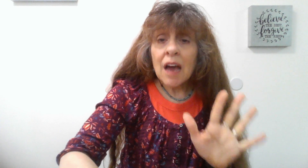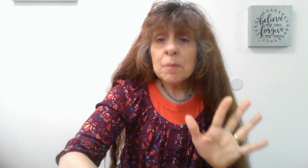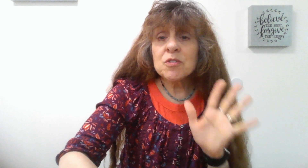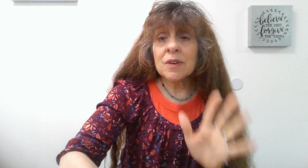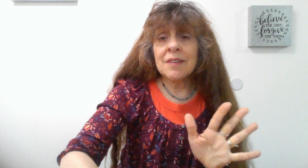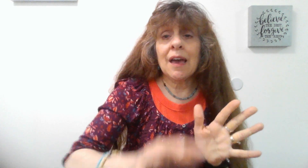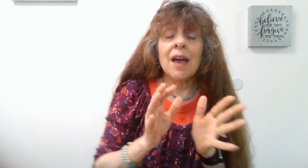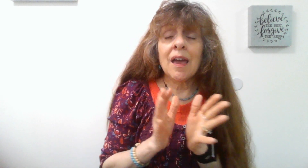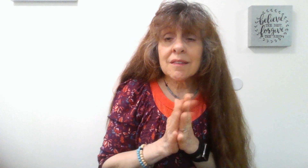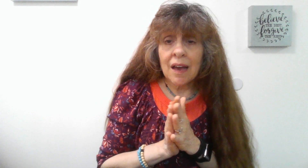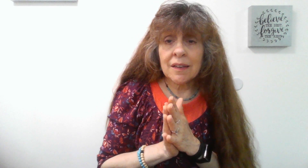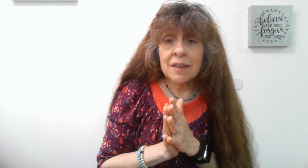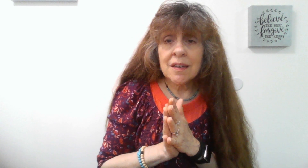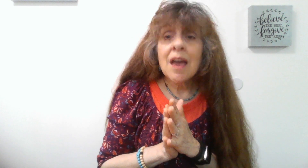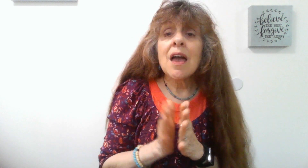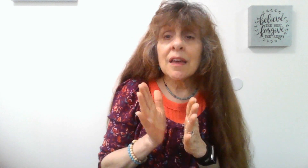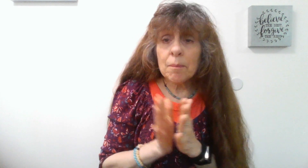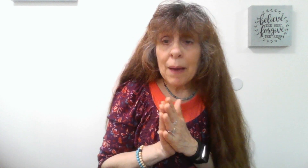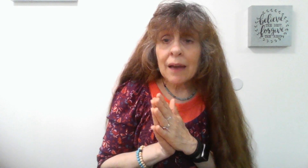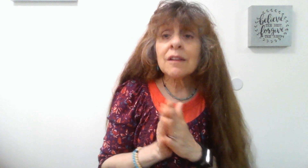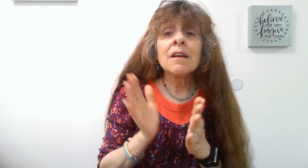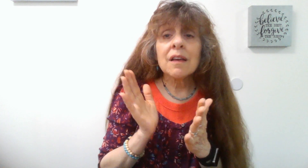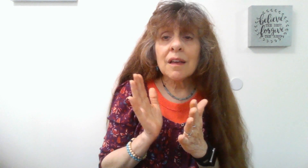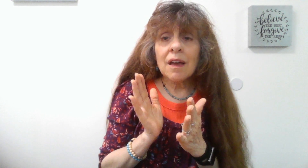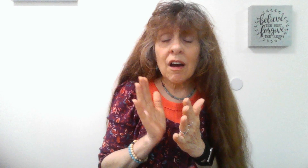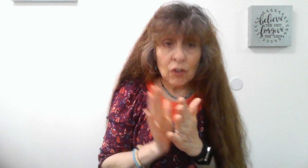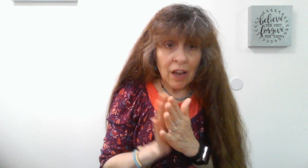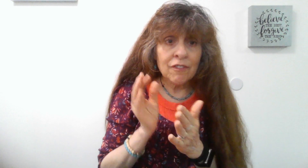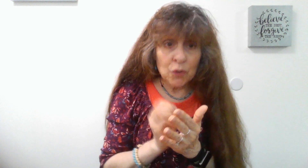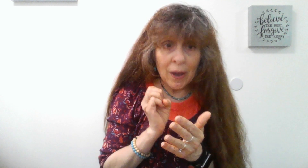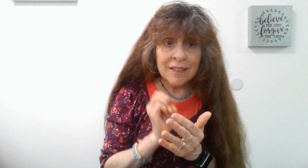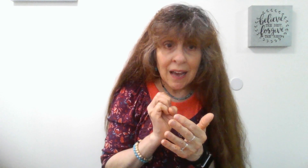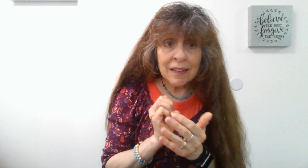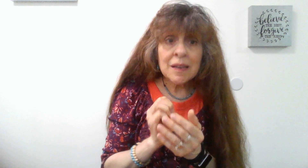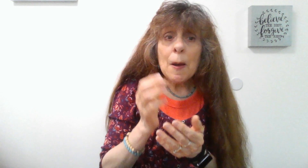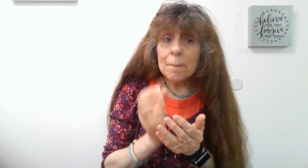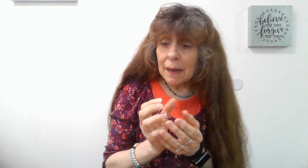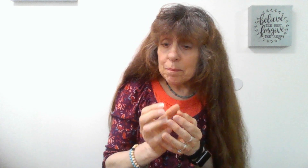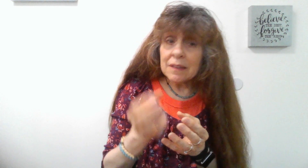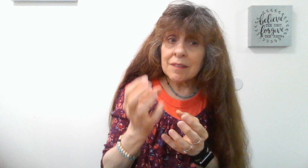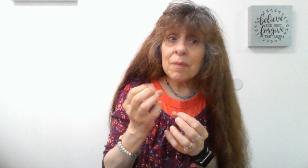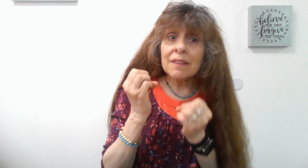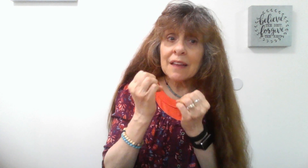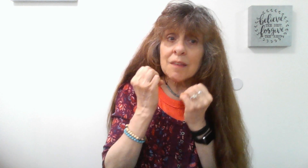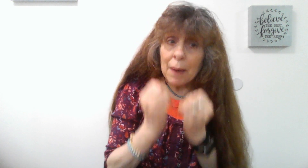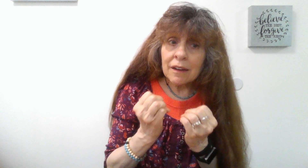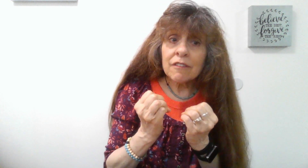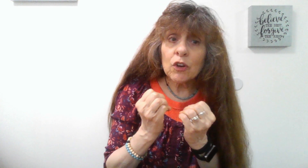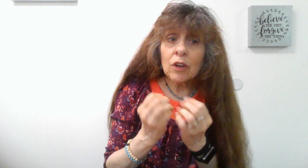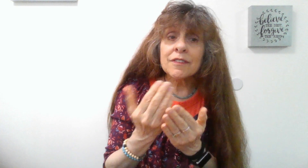up to anxiety in the battle of your life. So anxiety might be something that's a battle of your life,